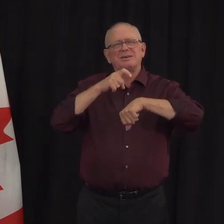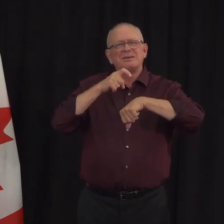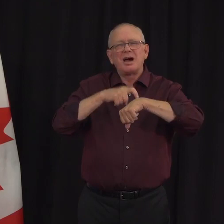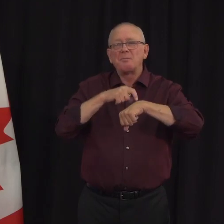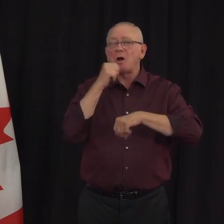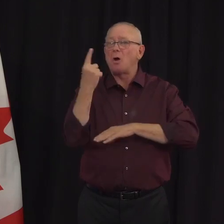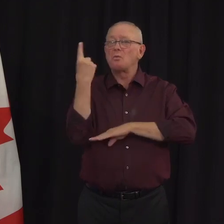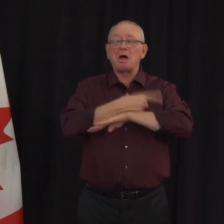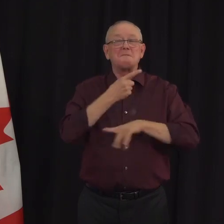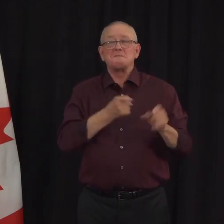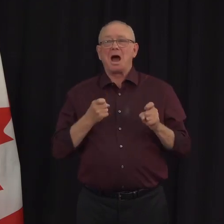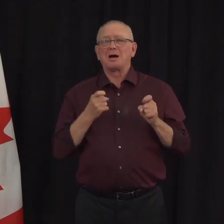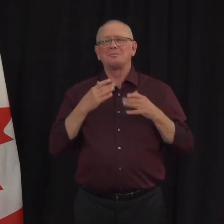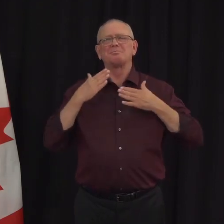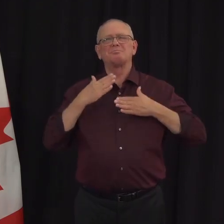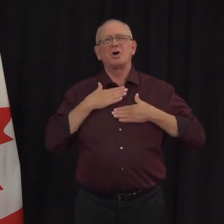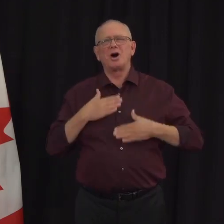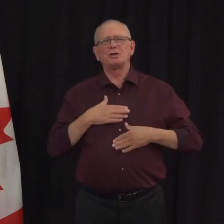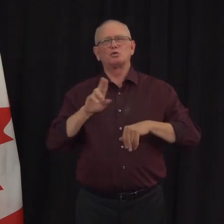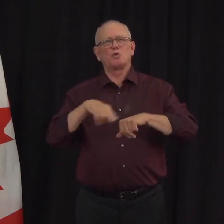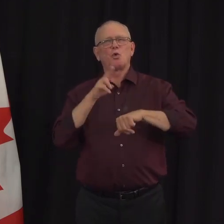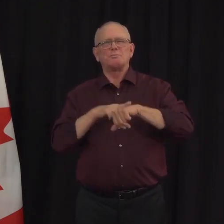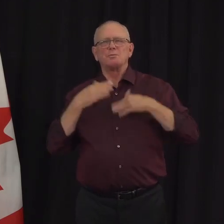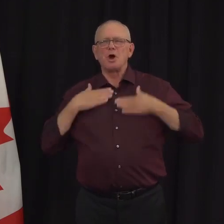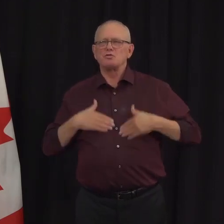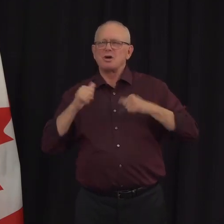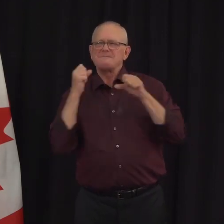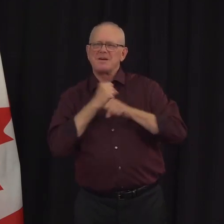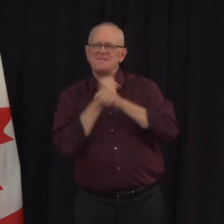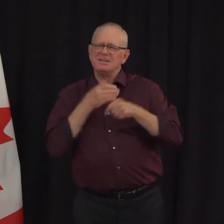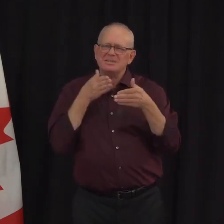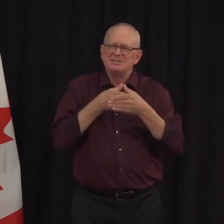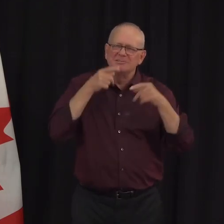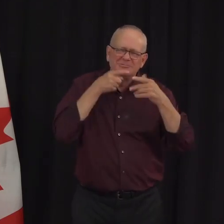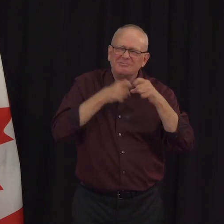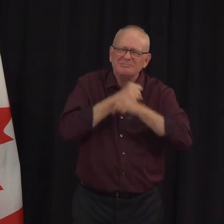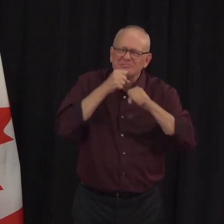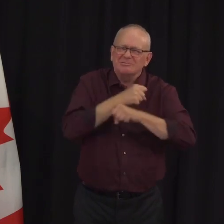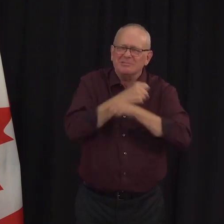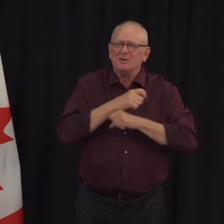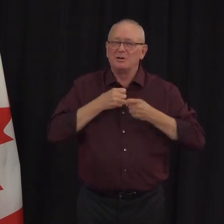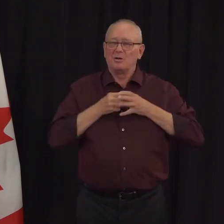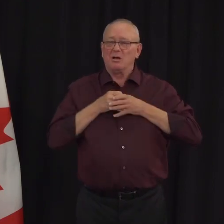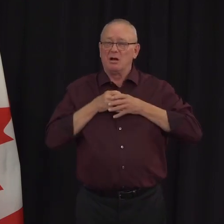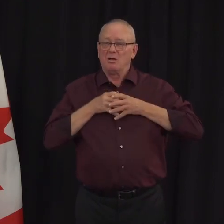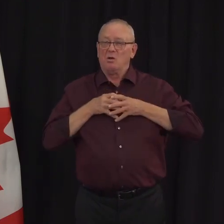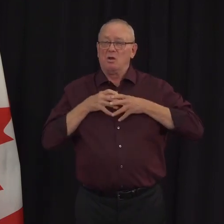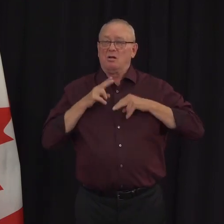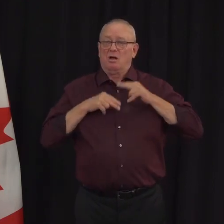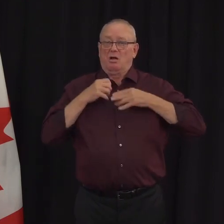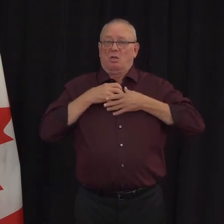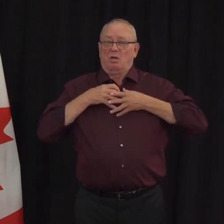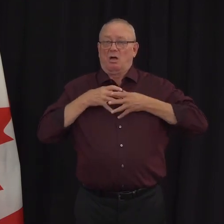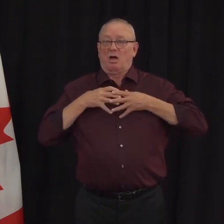immune system will be trying to fight the virus and a lot of copies need to be made before reaching a tipping point where someone has enough